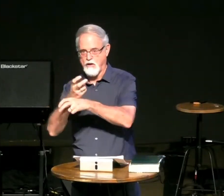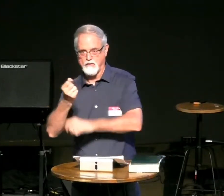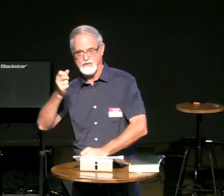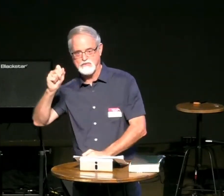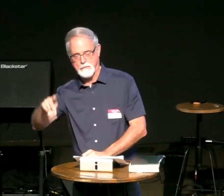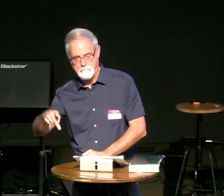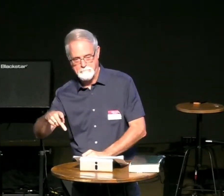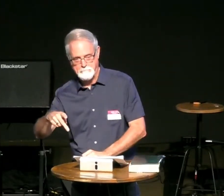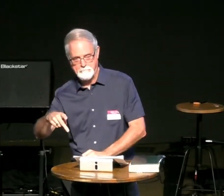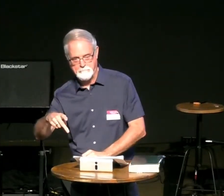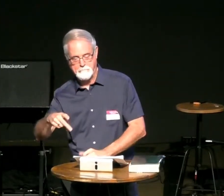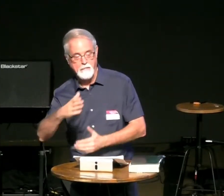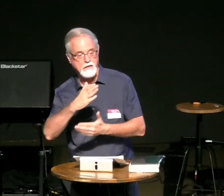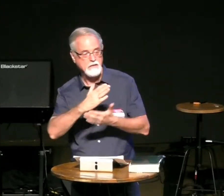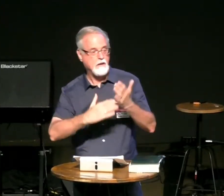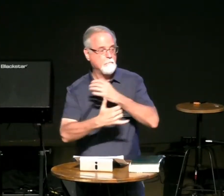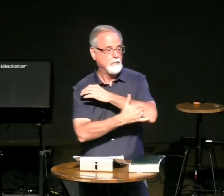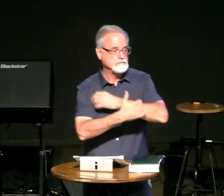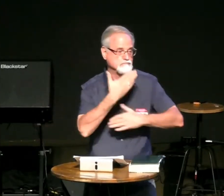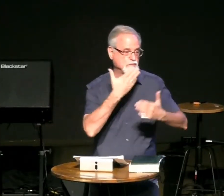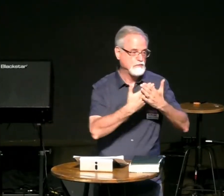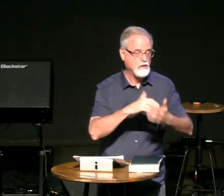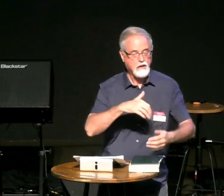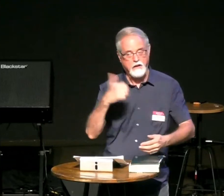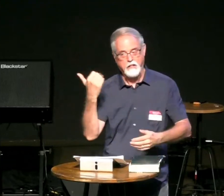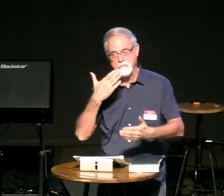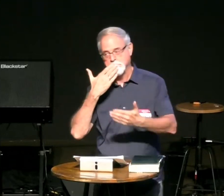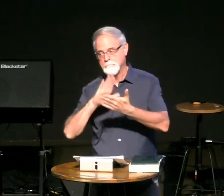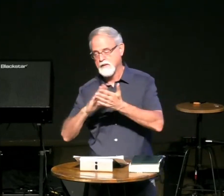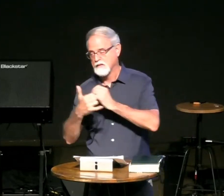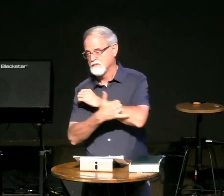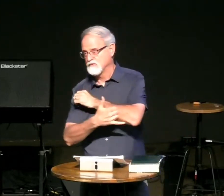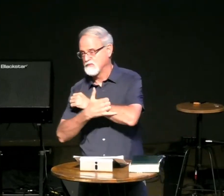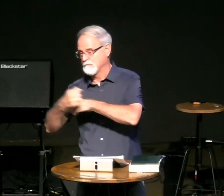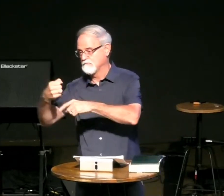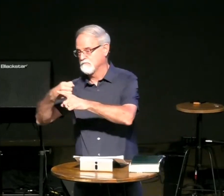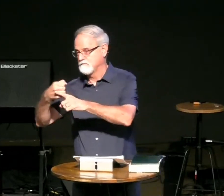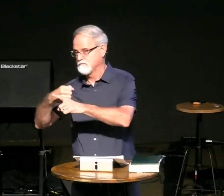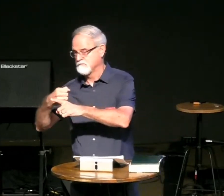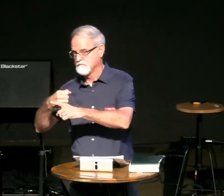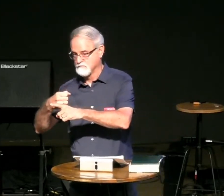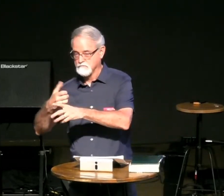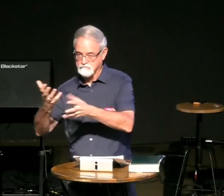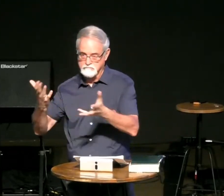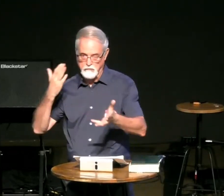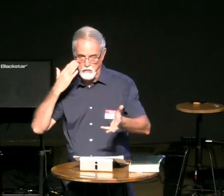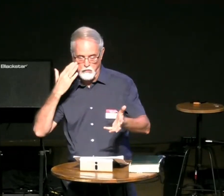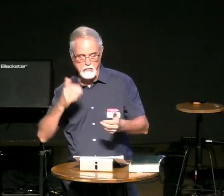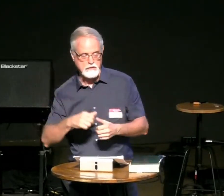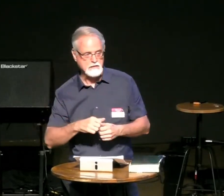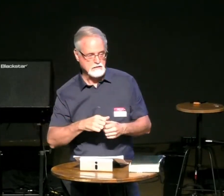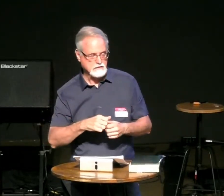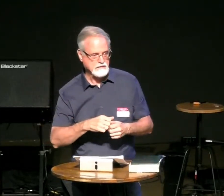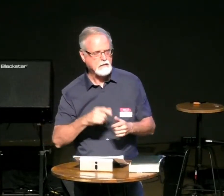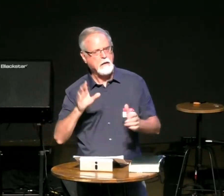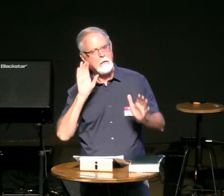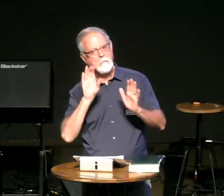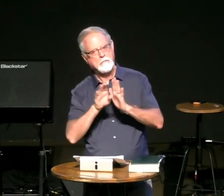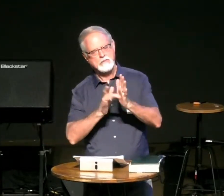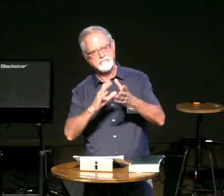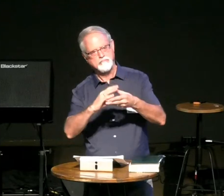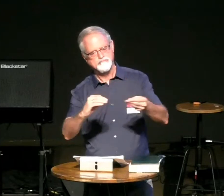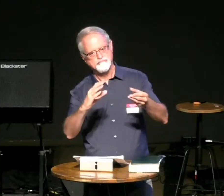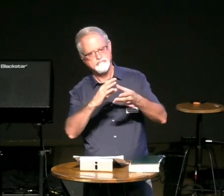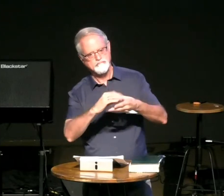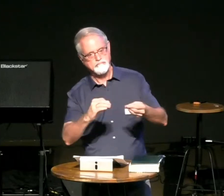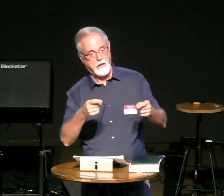of the world who oppress oppression all the time and face that knowing that they're doing the work of the father but could be